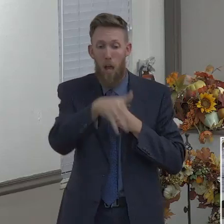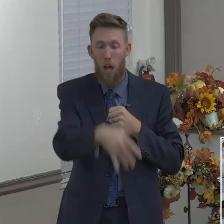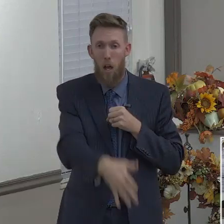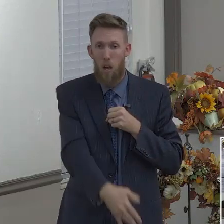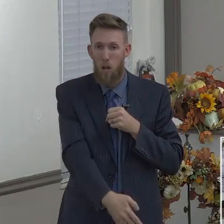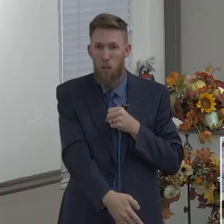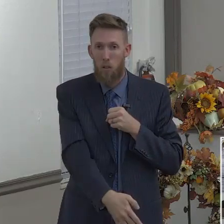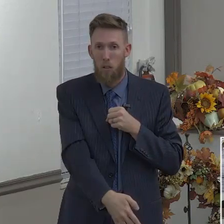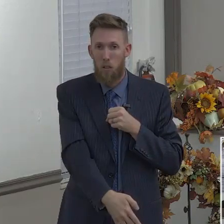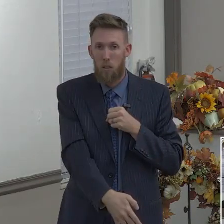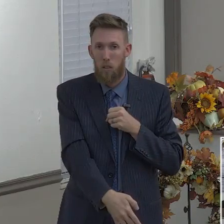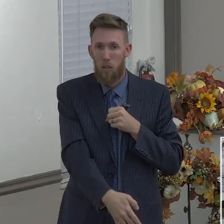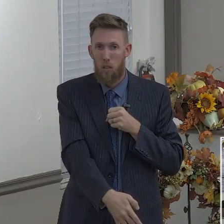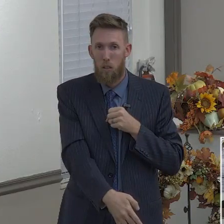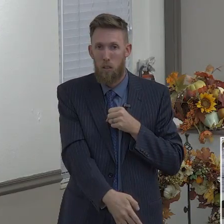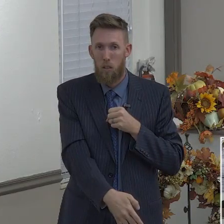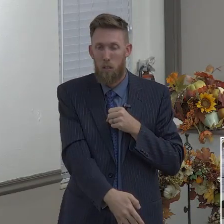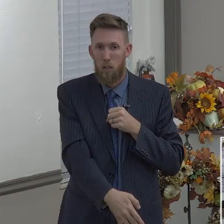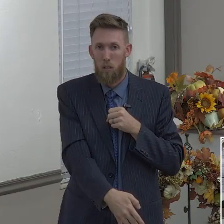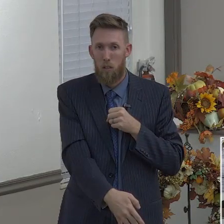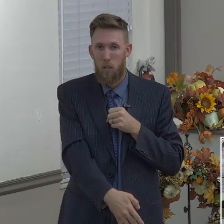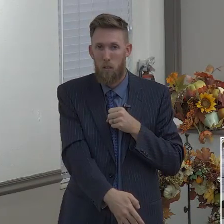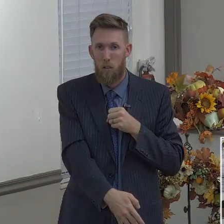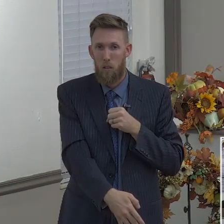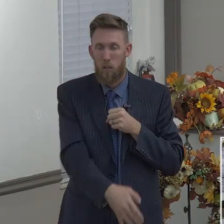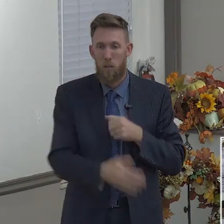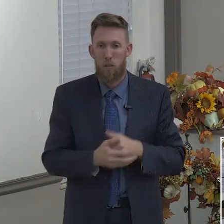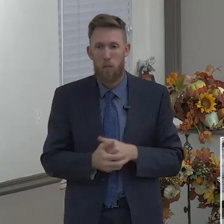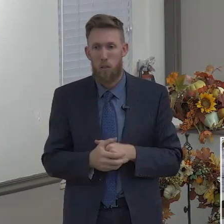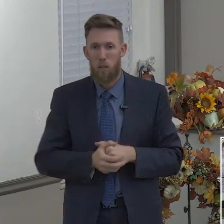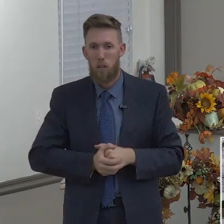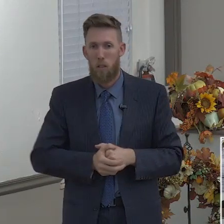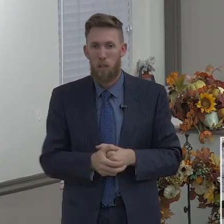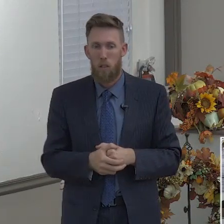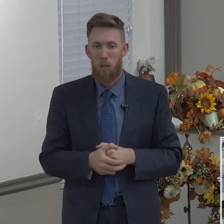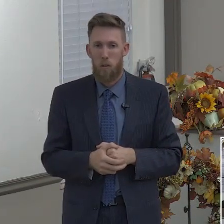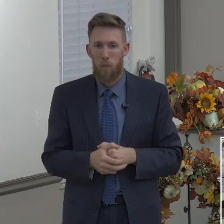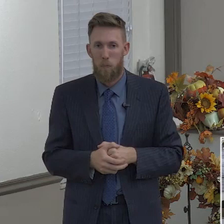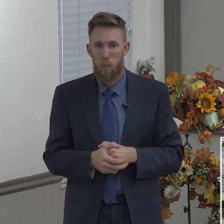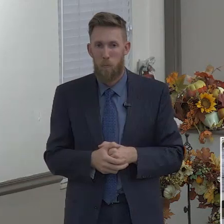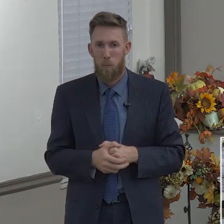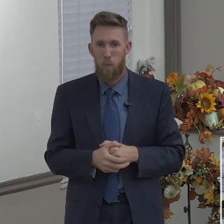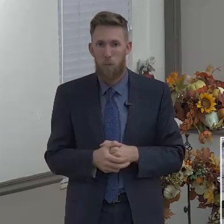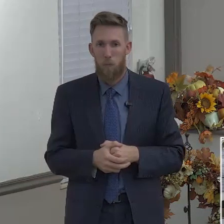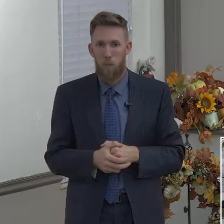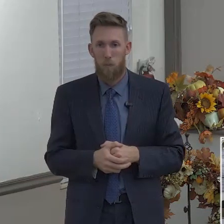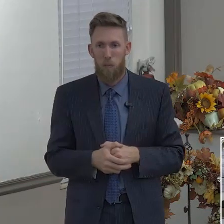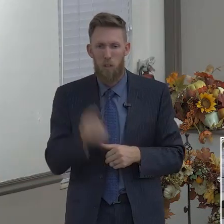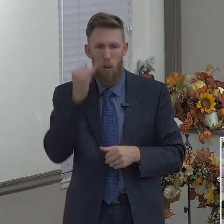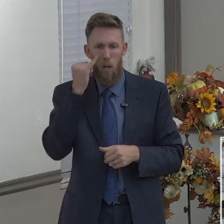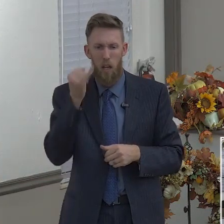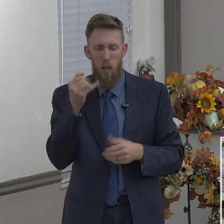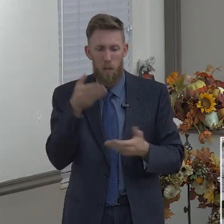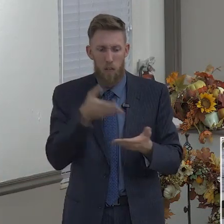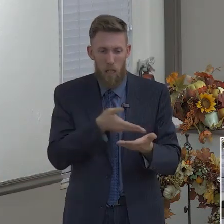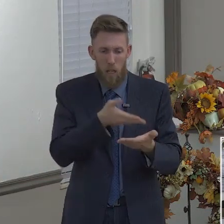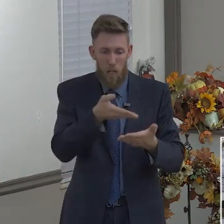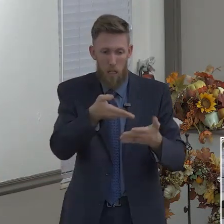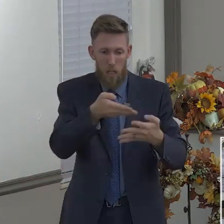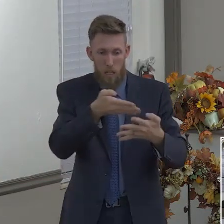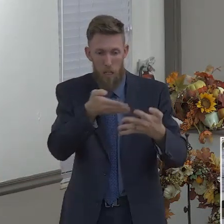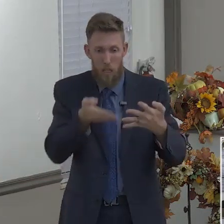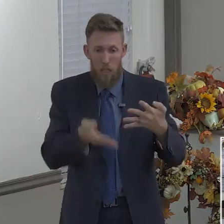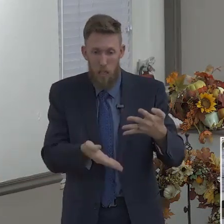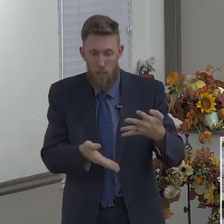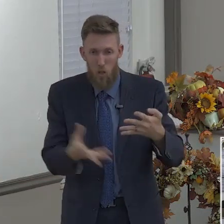and they abound in you, in other words, it's the main, these things are mostly in you, the majority of the time you have these things,